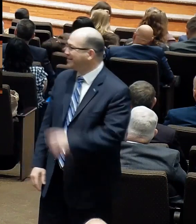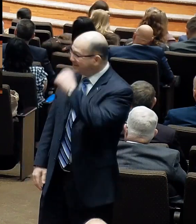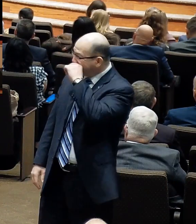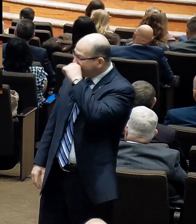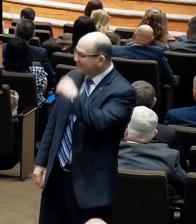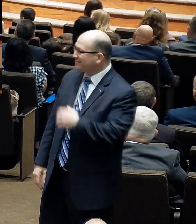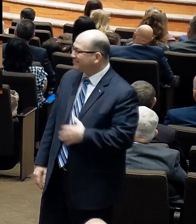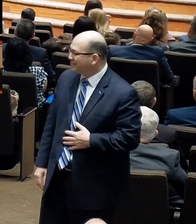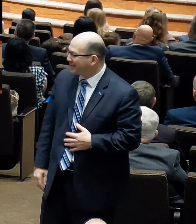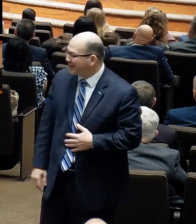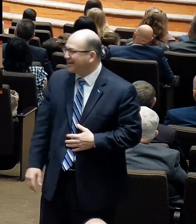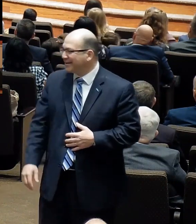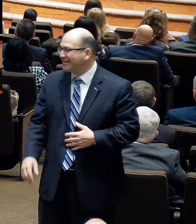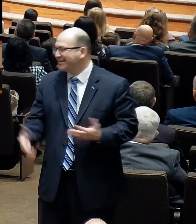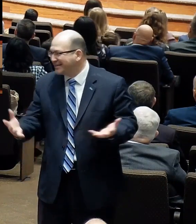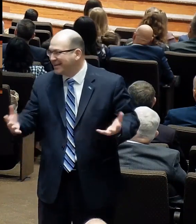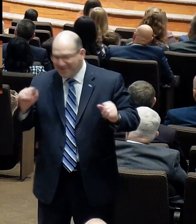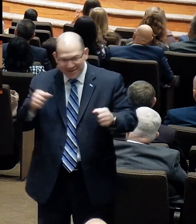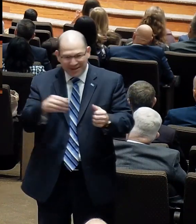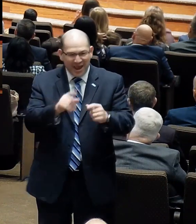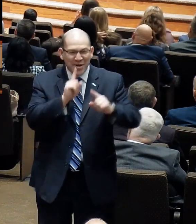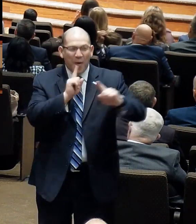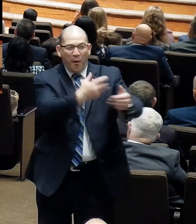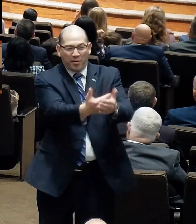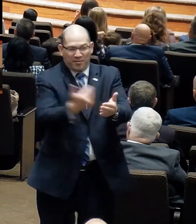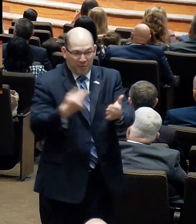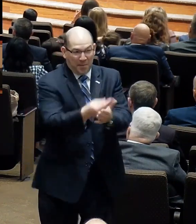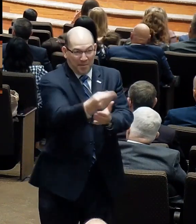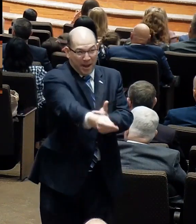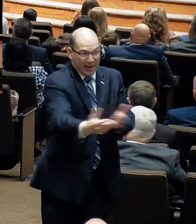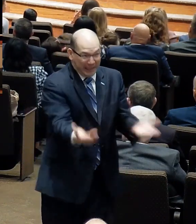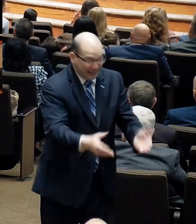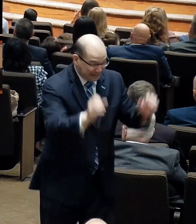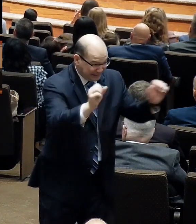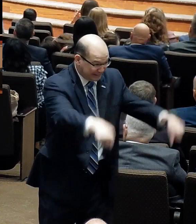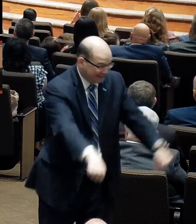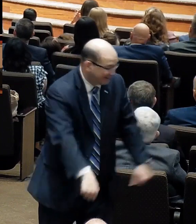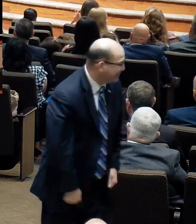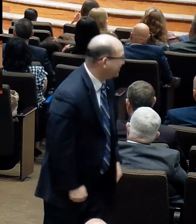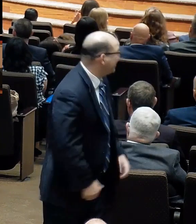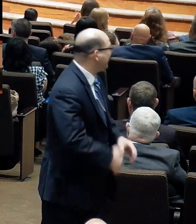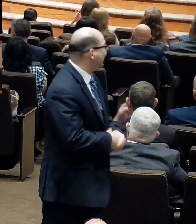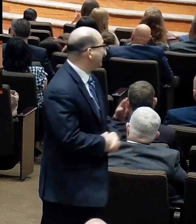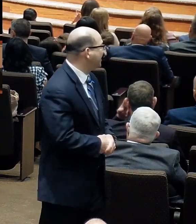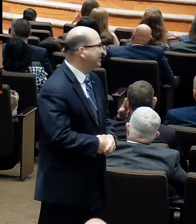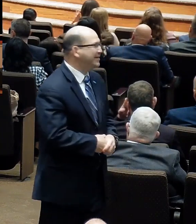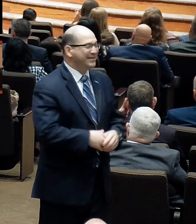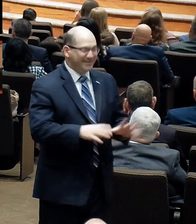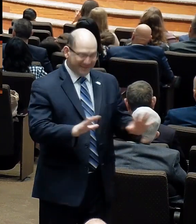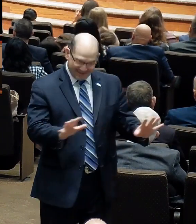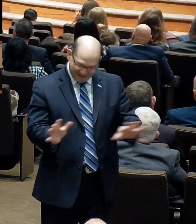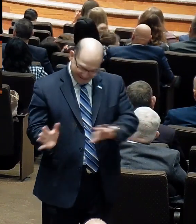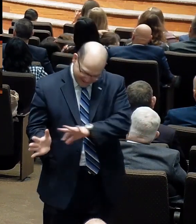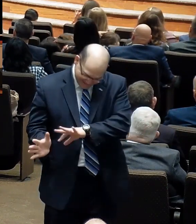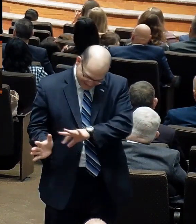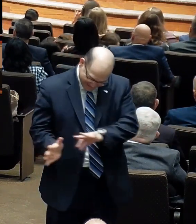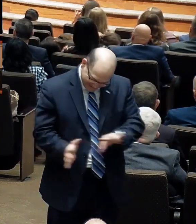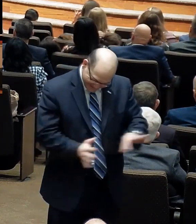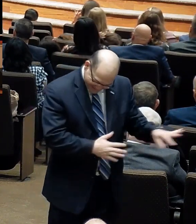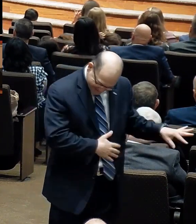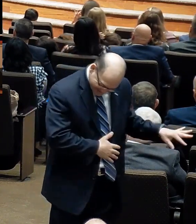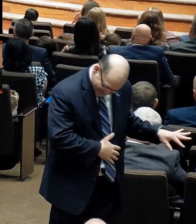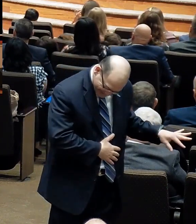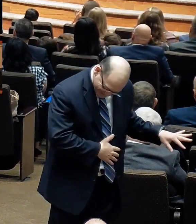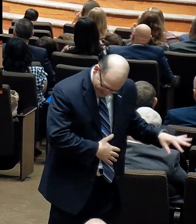-ordering. And so, you come out to the lobby. We'll pre-order those. Well, now that I've made a mockery of Pastor Chappell's book and the institution of